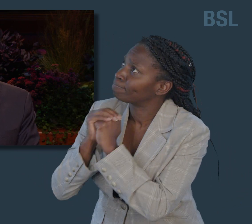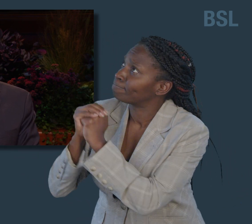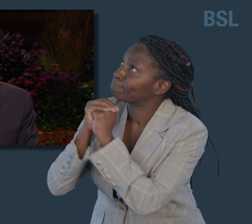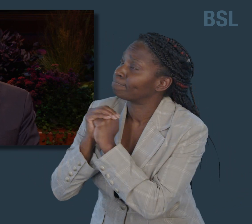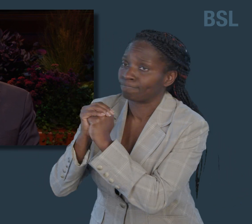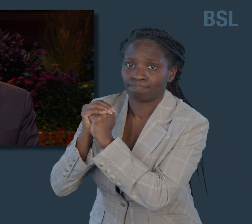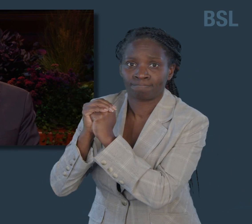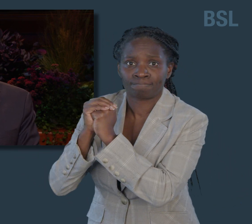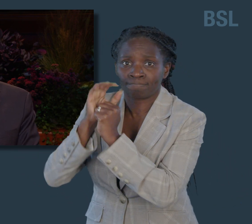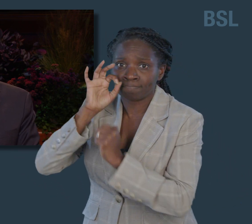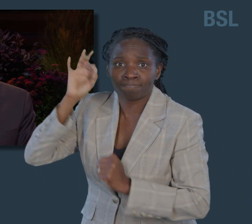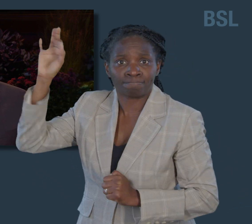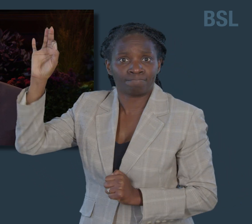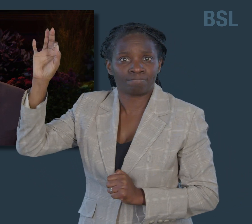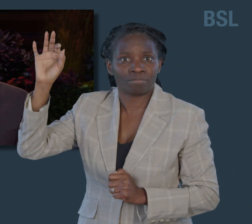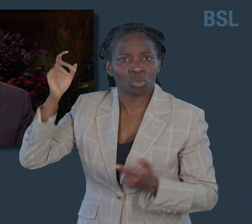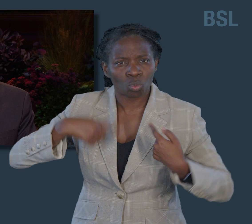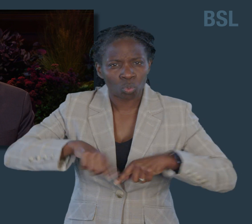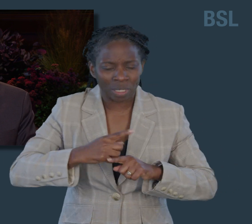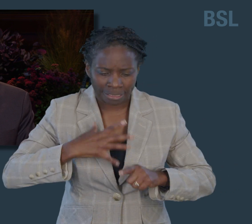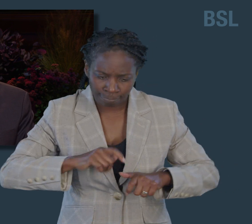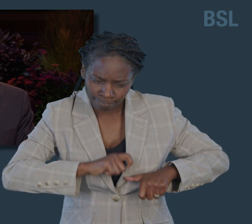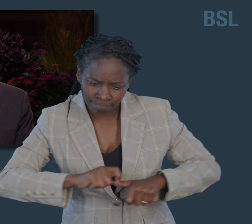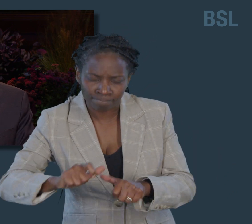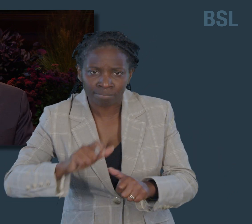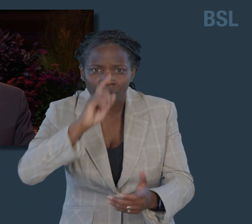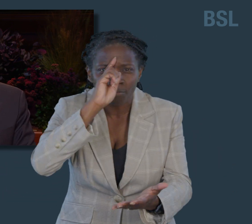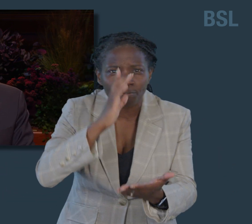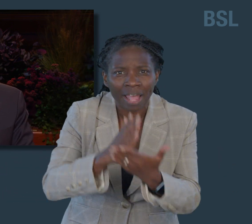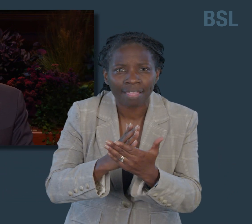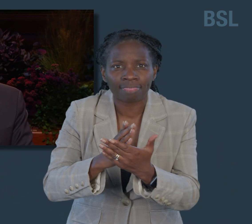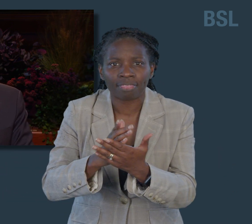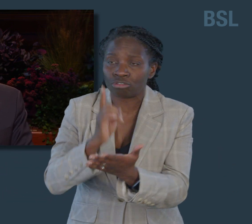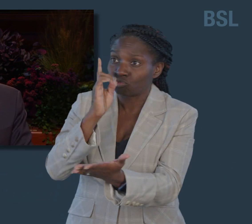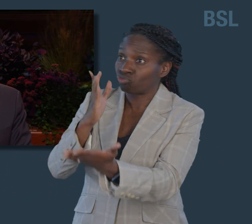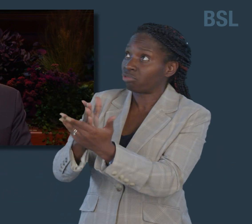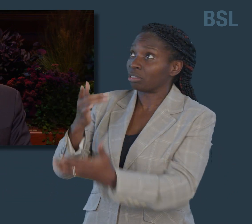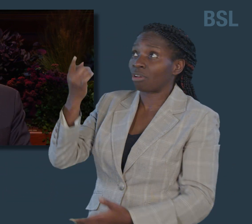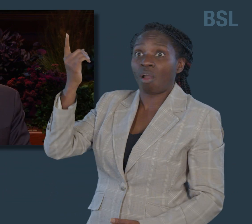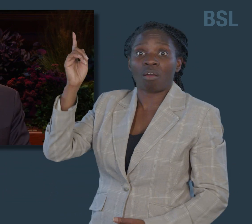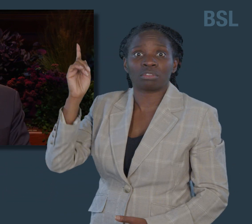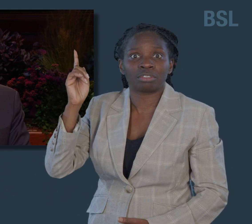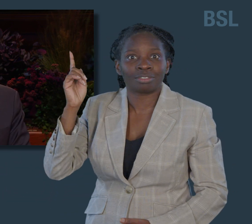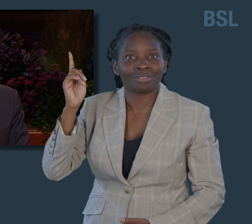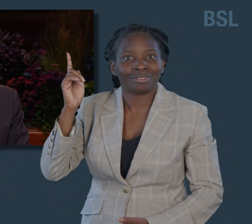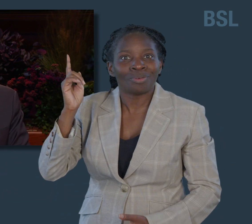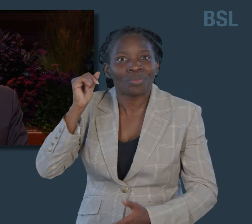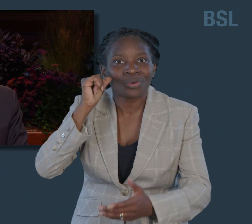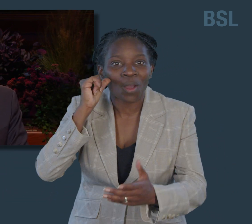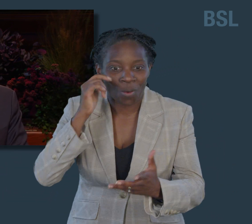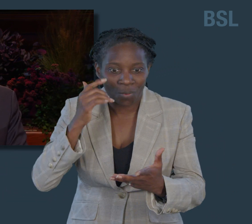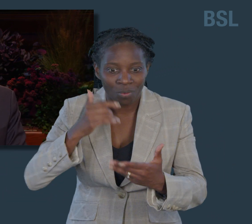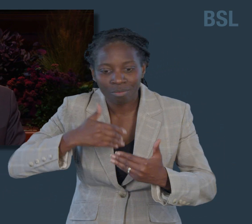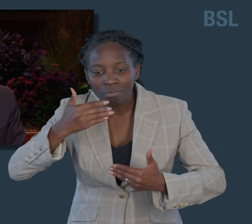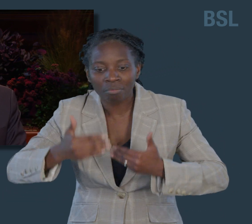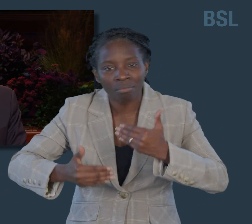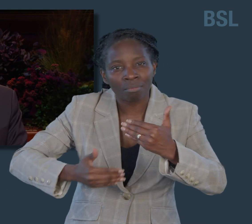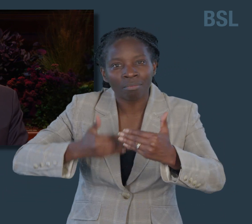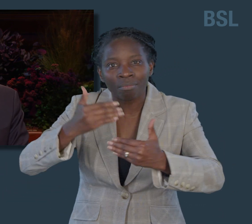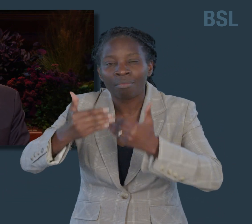forward in faith, trusting in God, knowing that with time we will receive more spiritual clarity from our